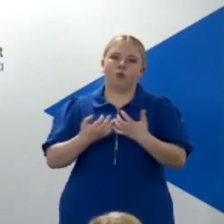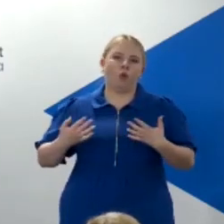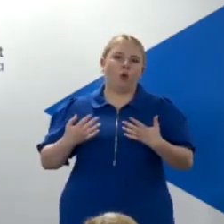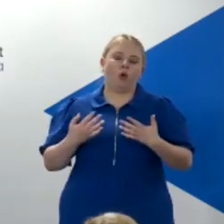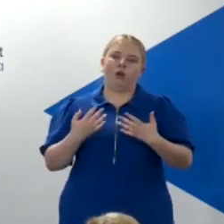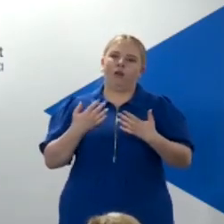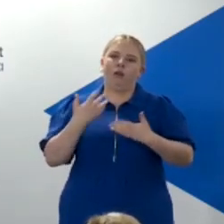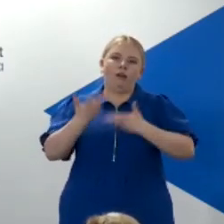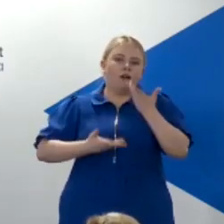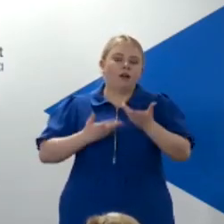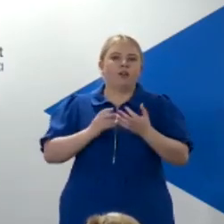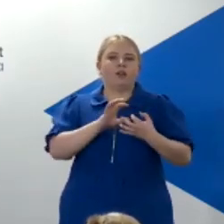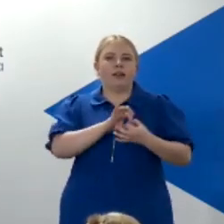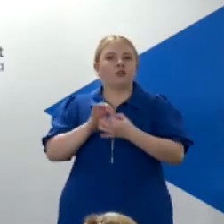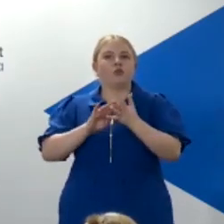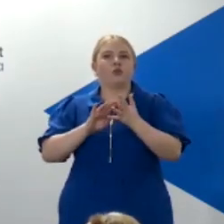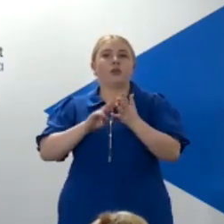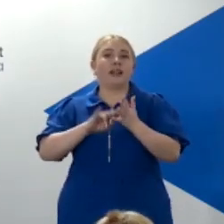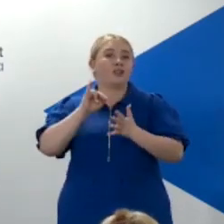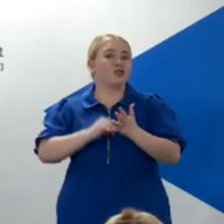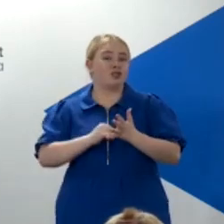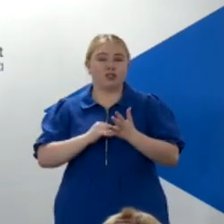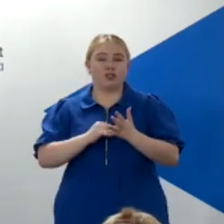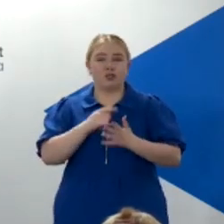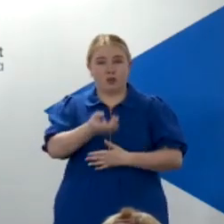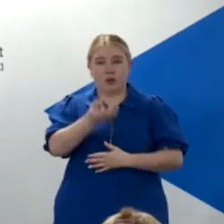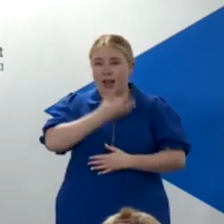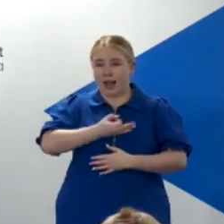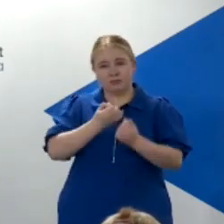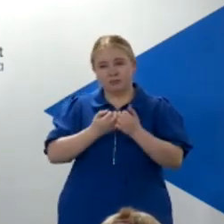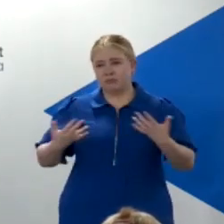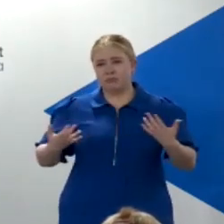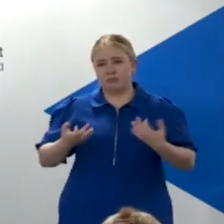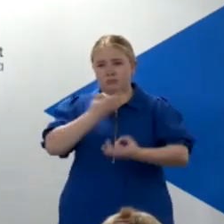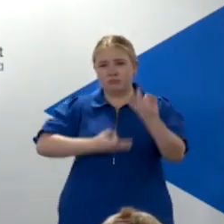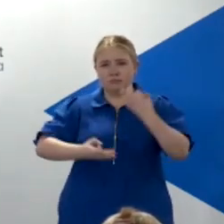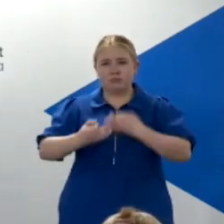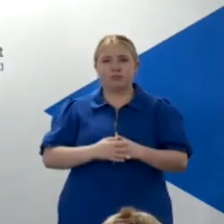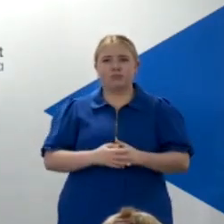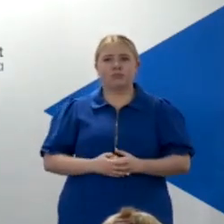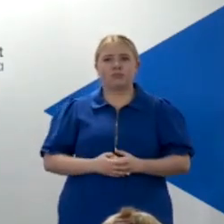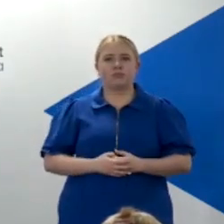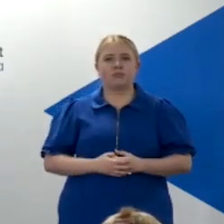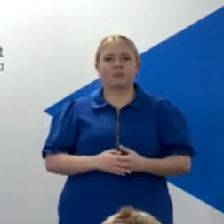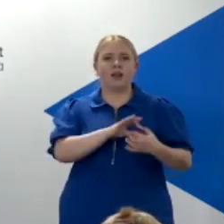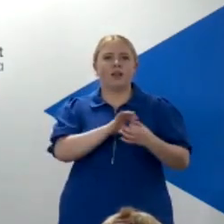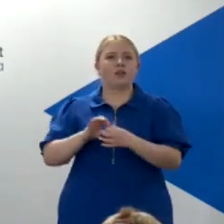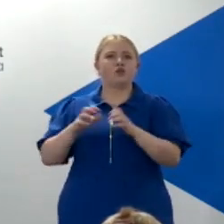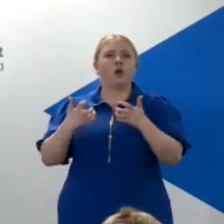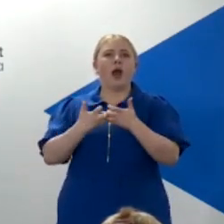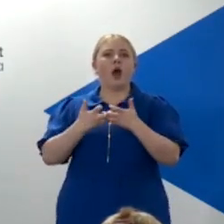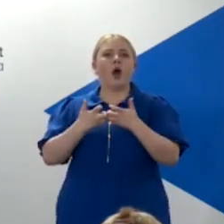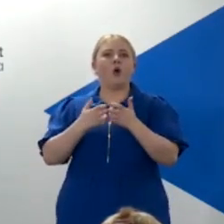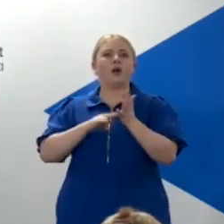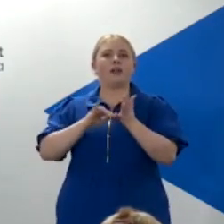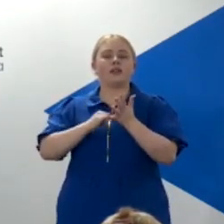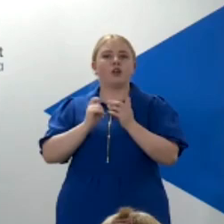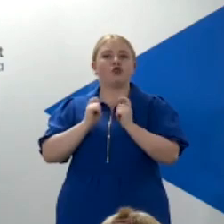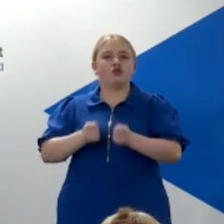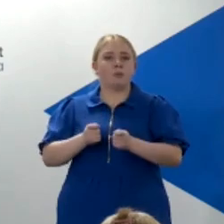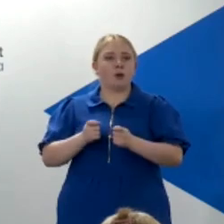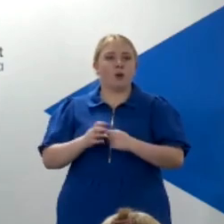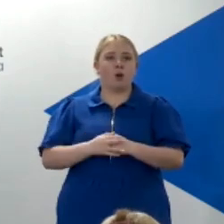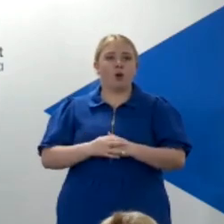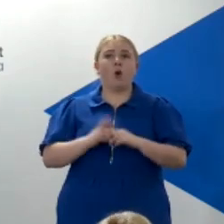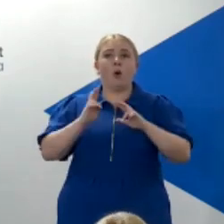numerous questions and on the issue of how Nicola is treated, I have, I hope, in my 12 weeks